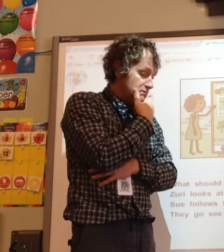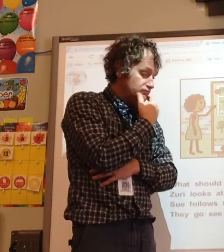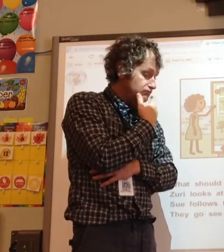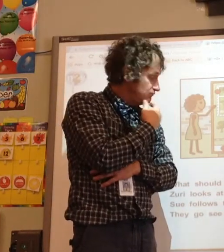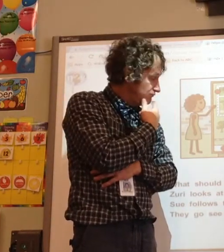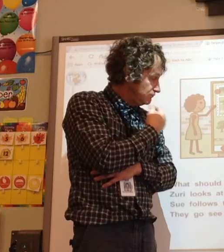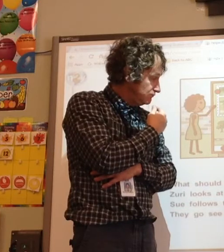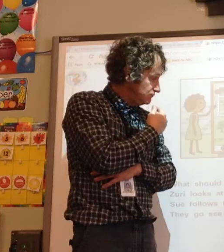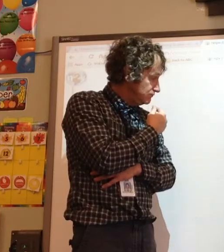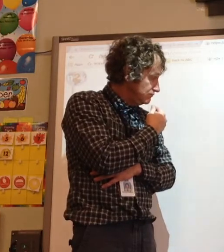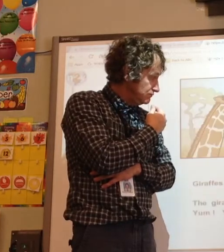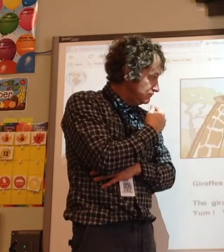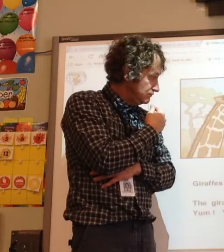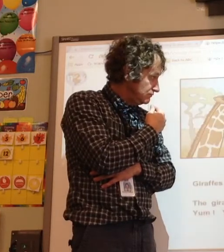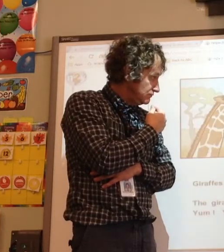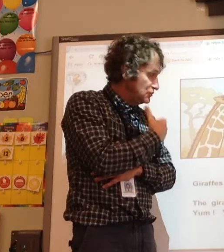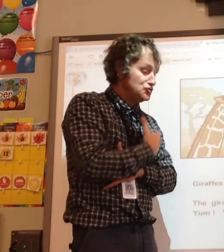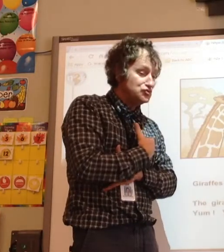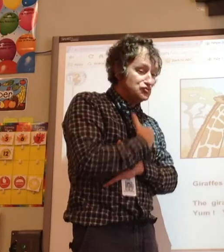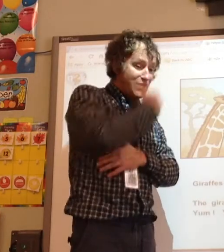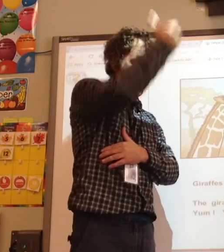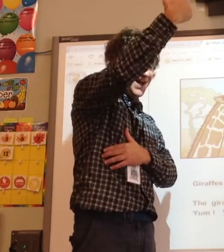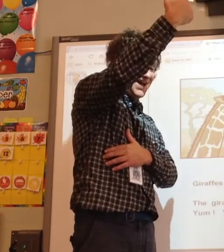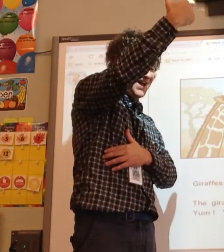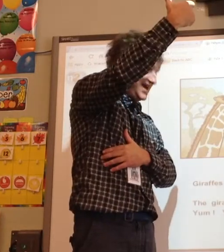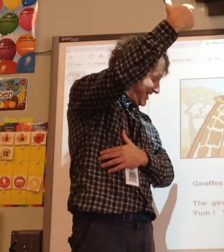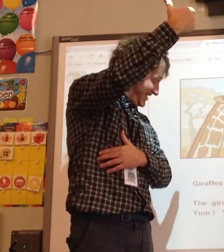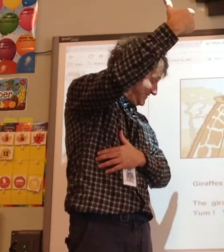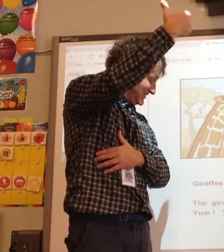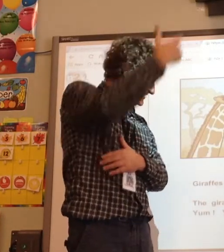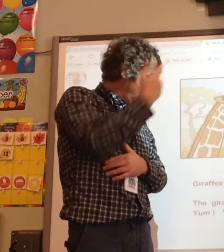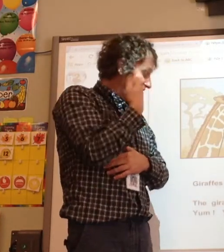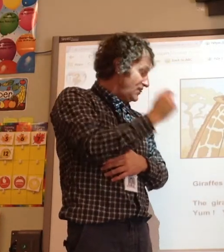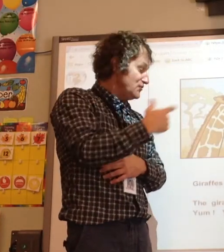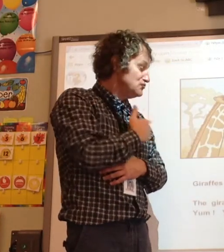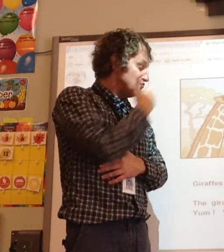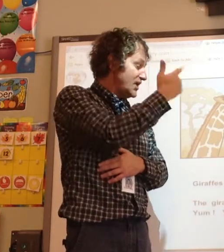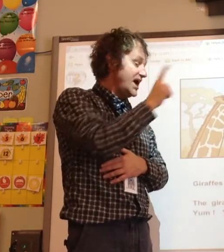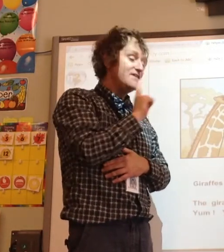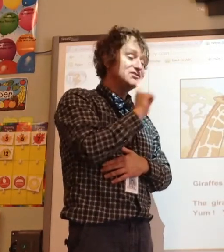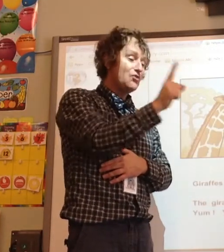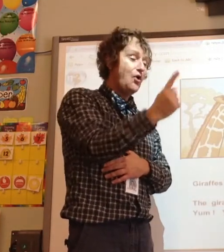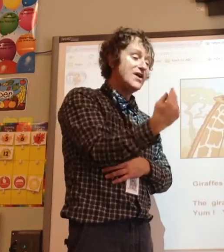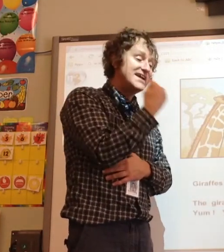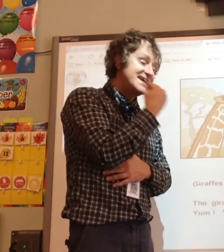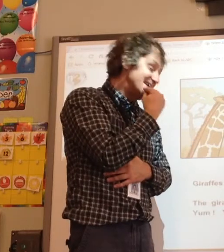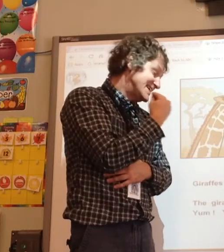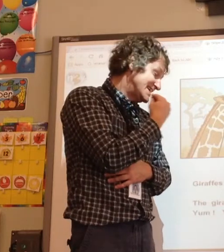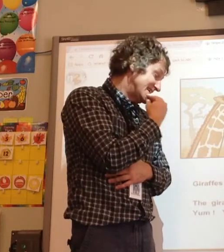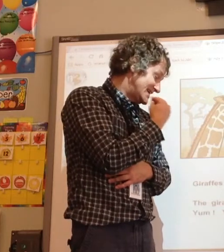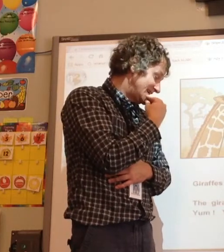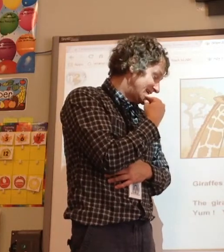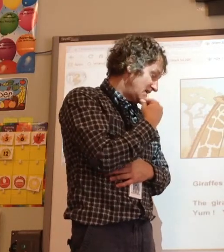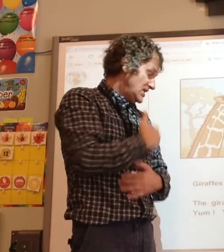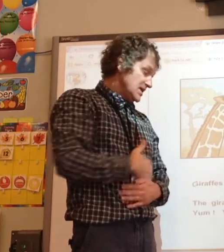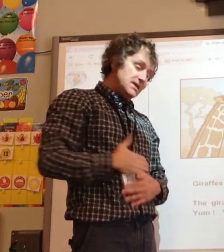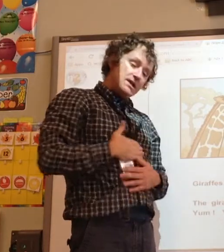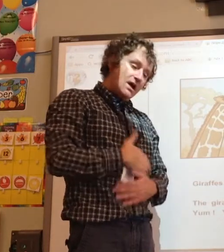giraffes. The giraffes are eating. Yum,